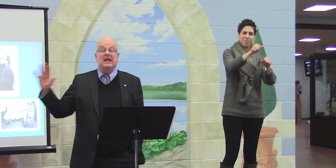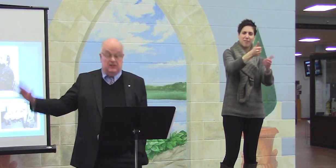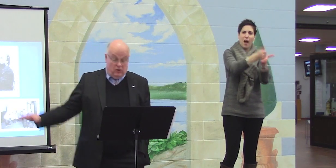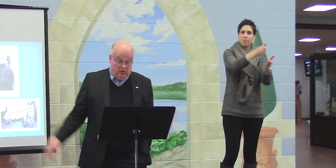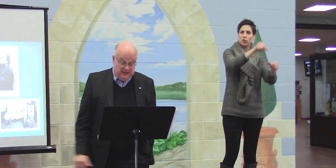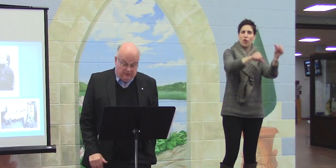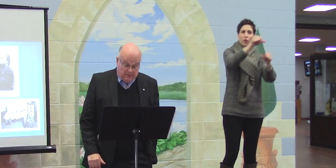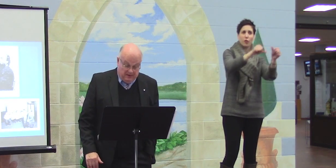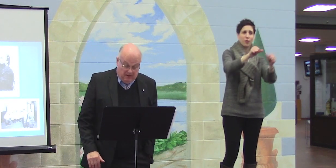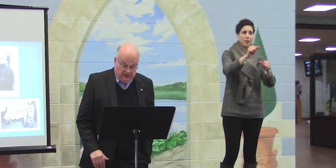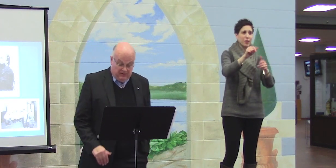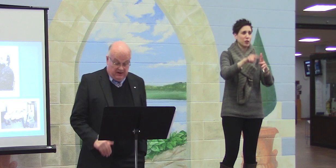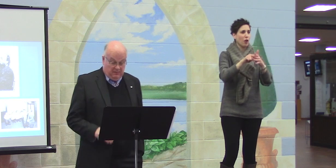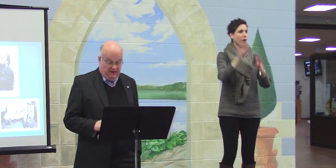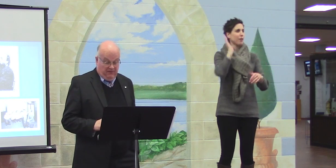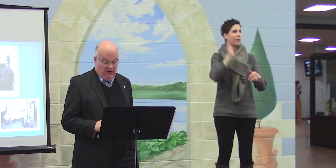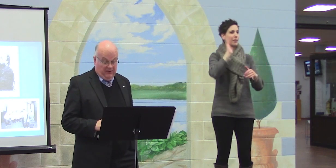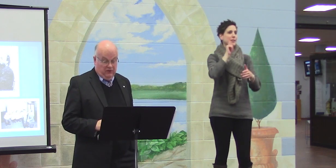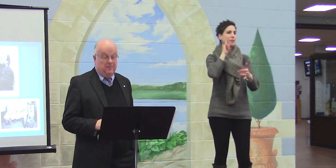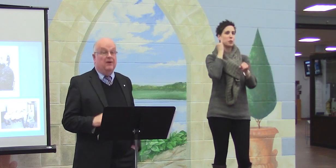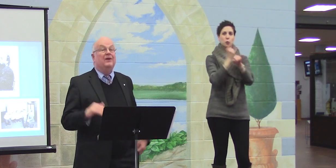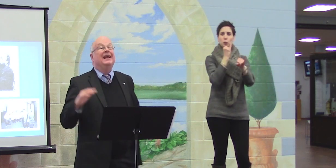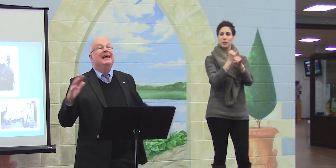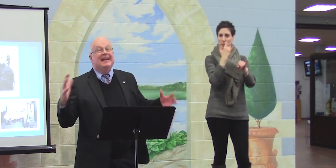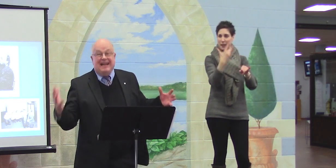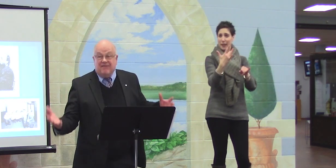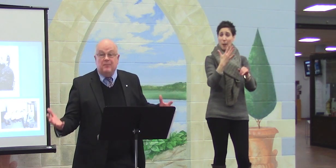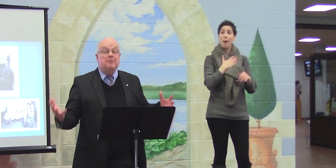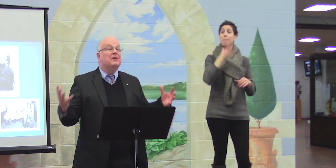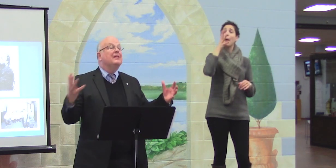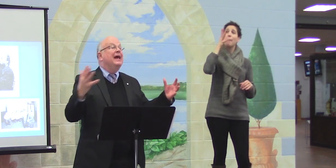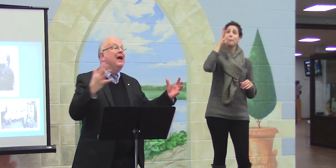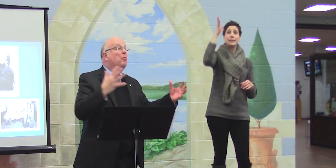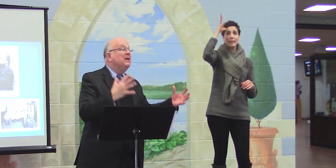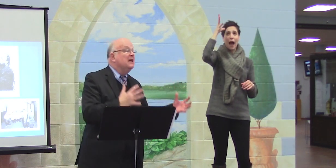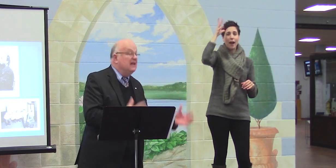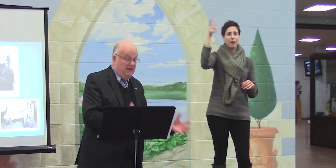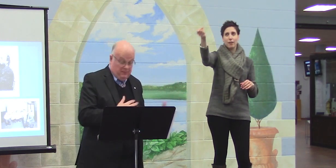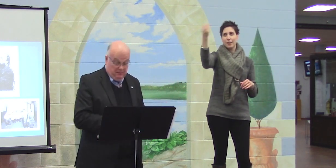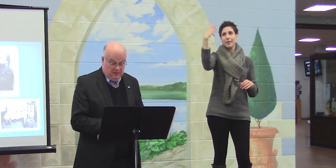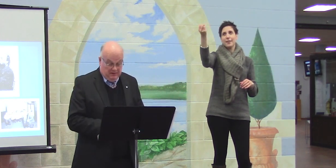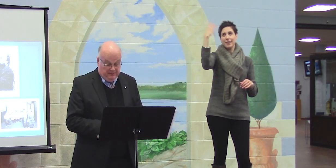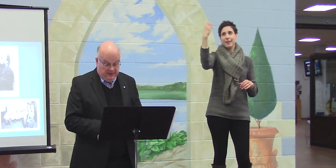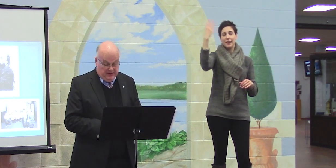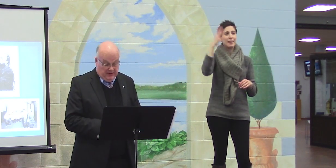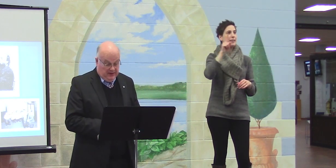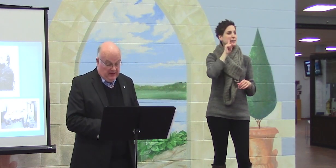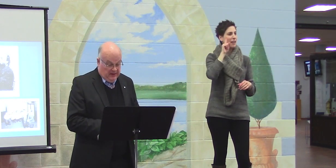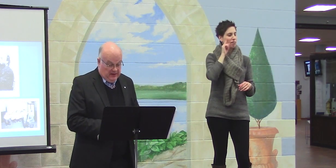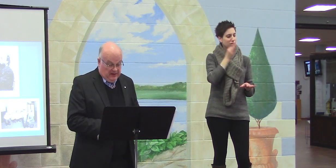heard many stories from my mother and my father about deaf people helping deaf people.